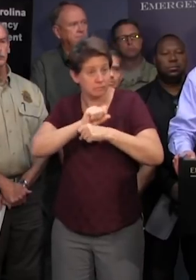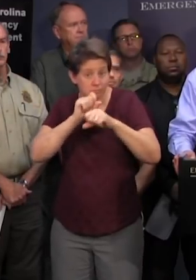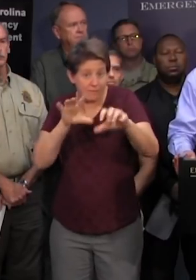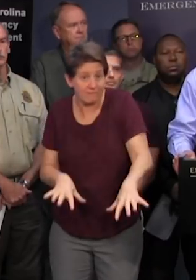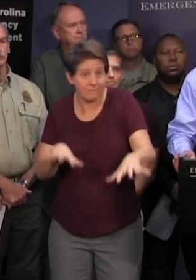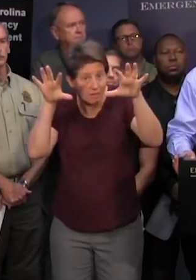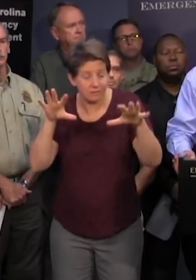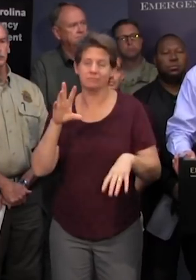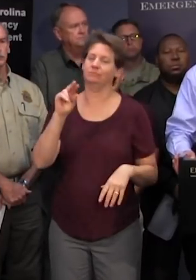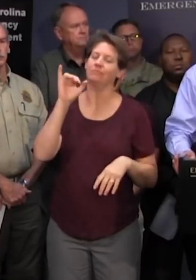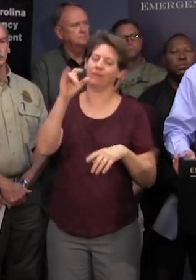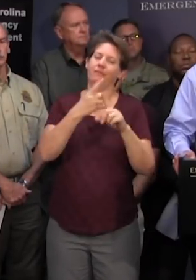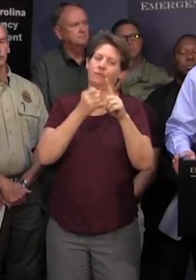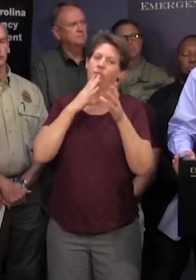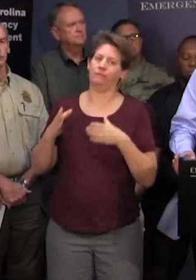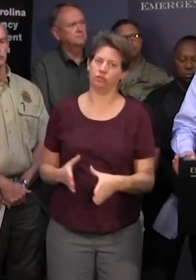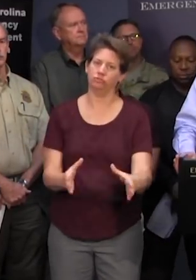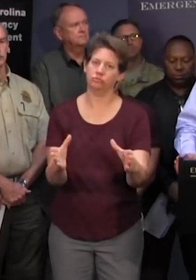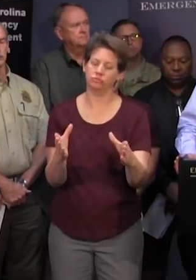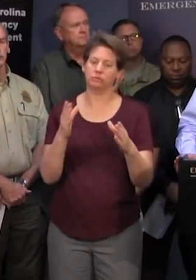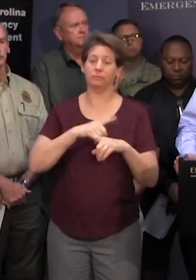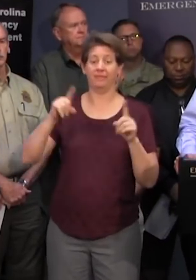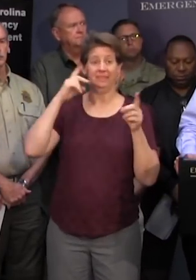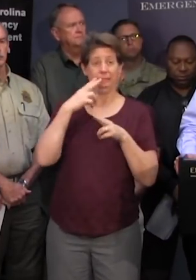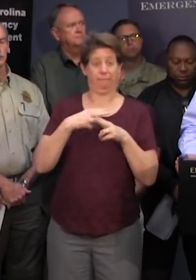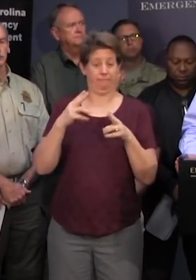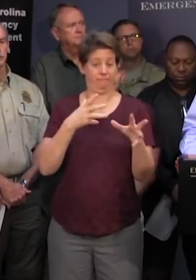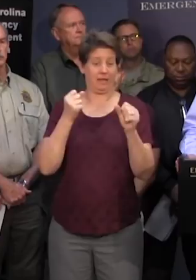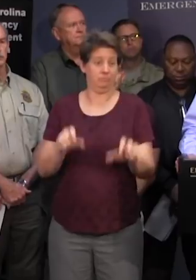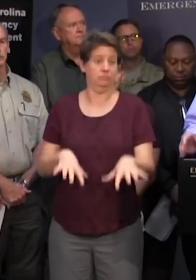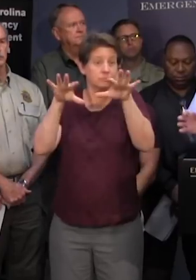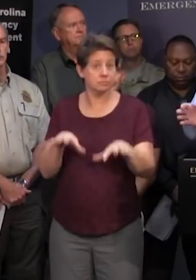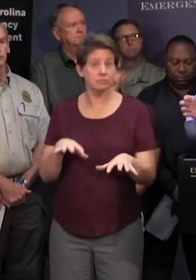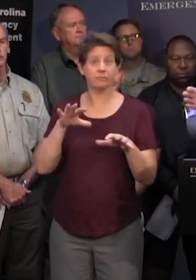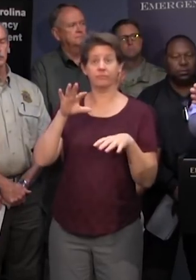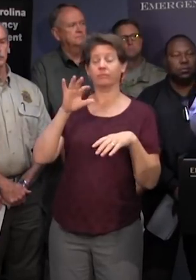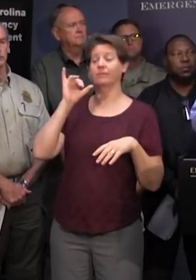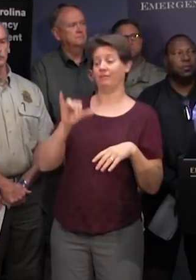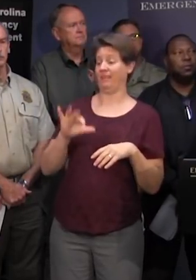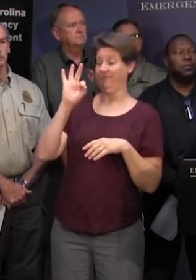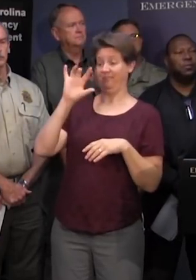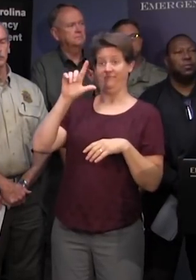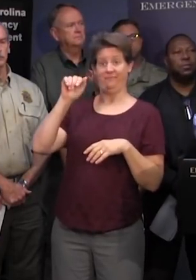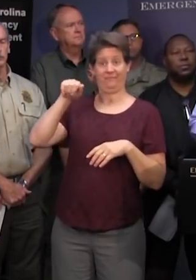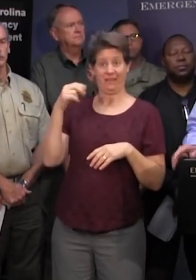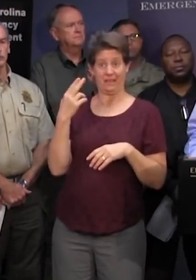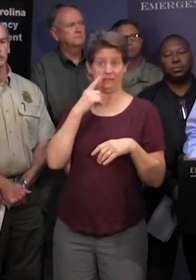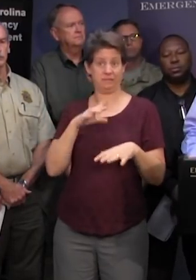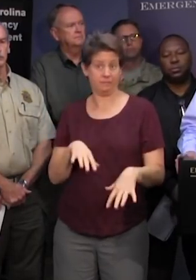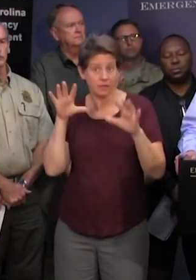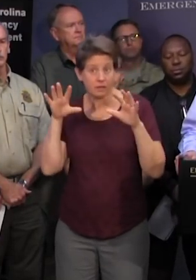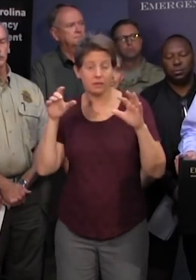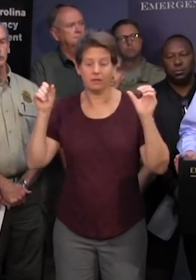come from the rivers but these flash floods are dangerous a flash flood can wash out a